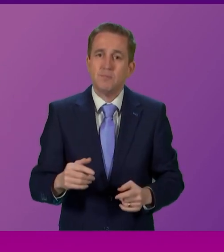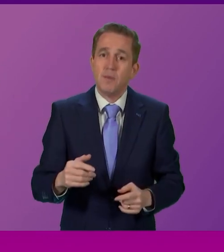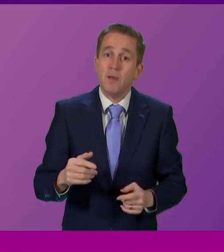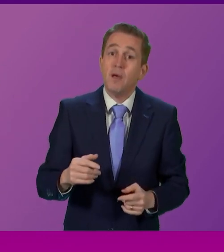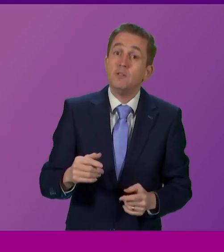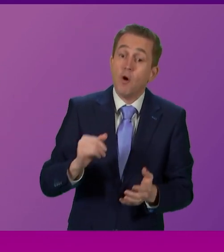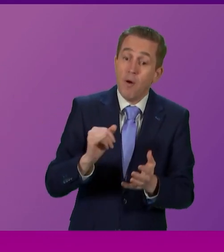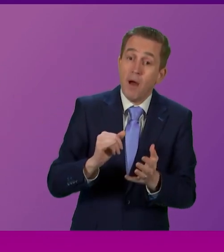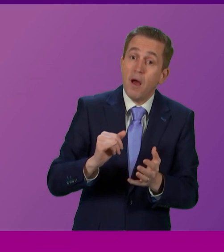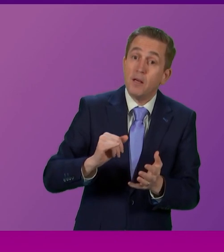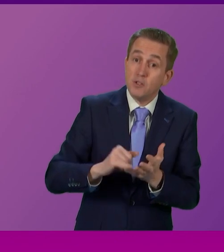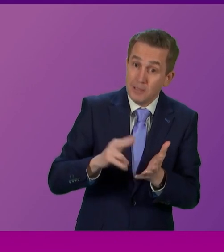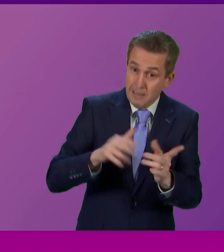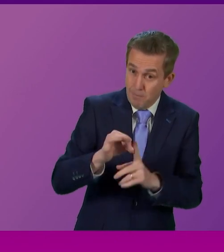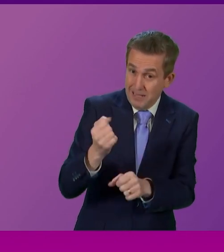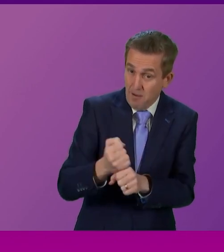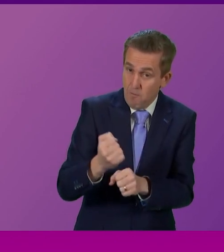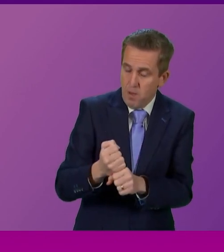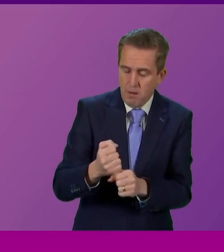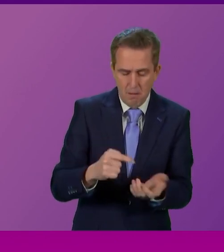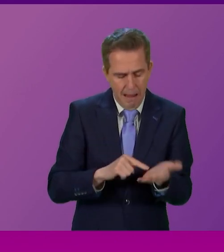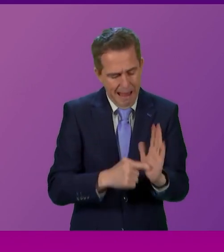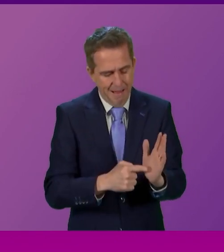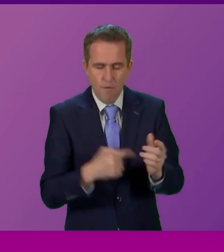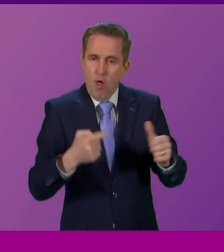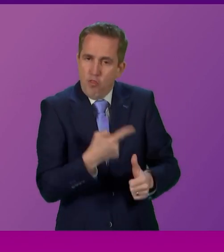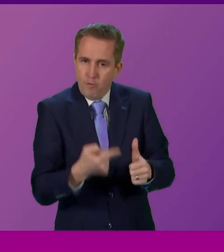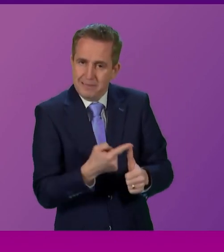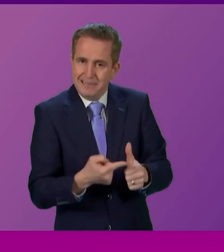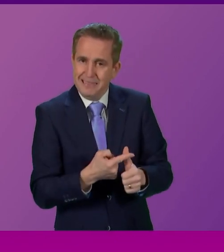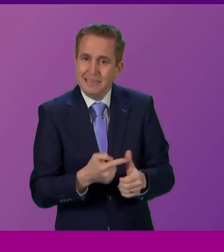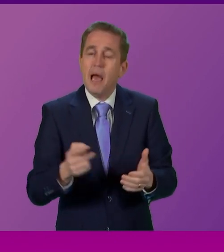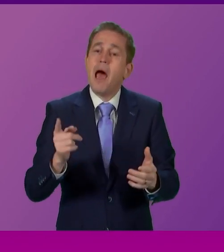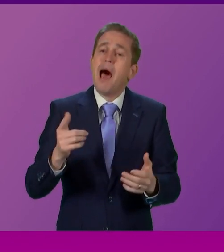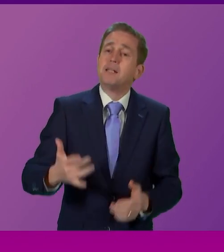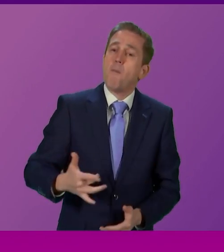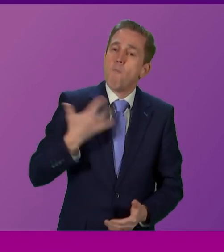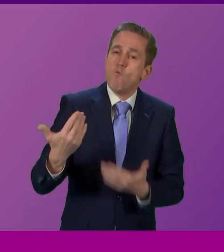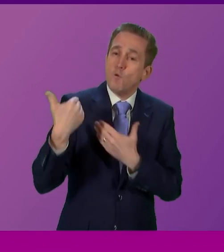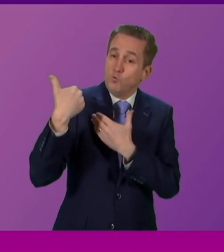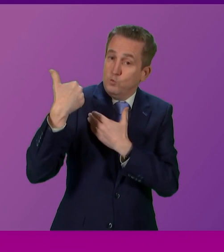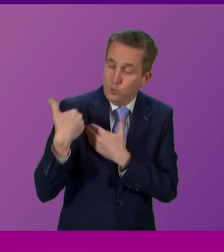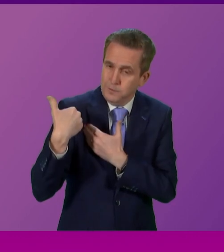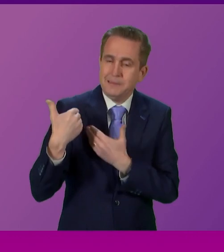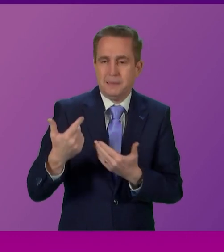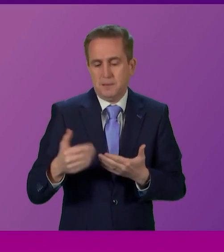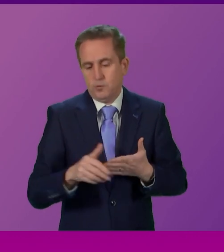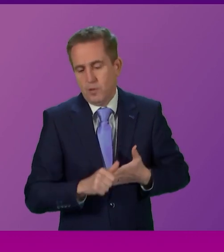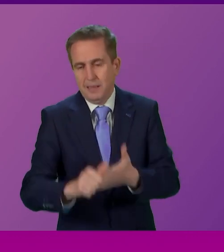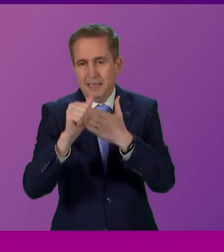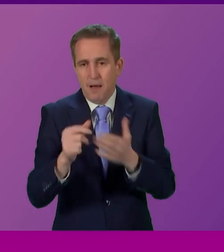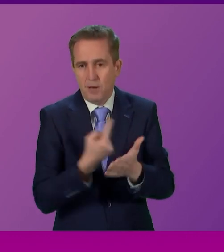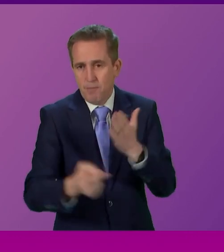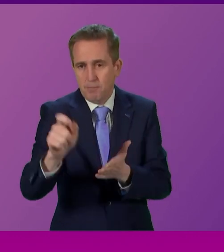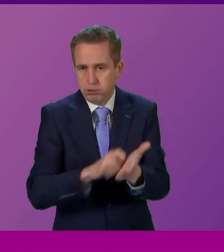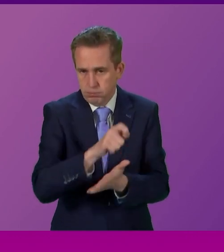mandate to deliver an independence referendum. Frankly, at this point, we have a moral duty to, for the sake of democracy and for the sake of the Scottish